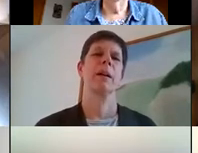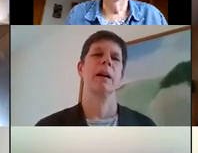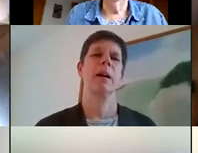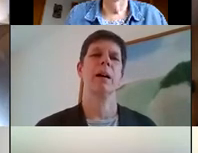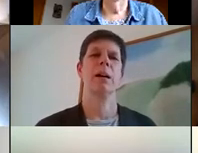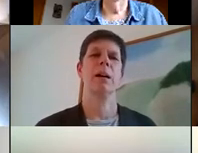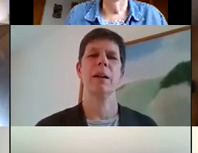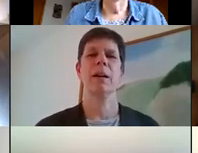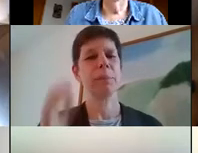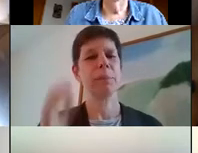i um